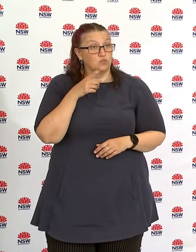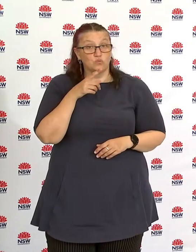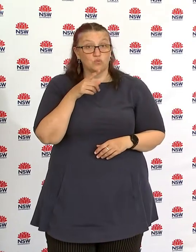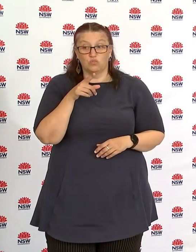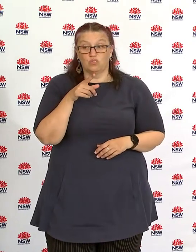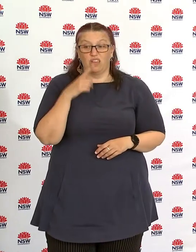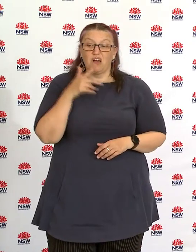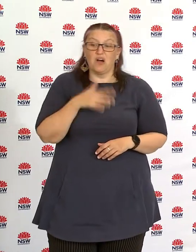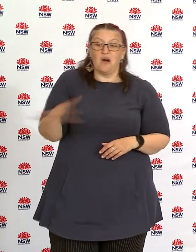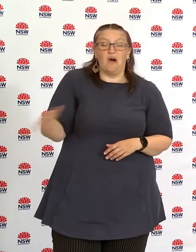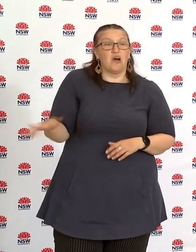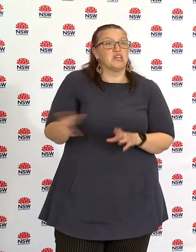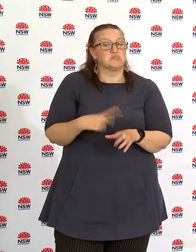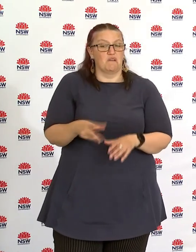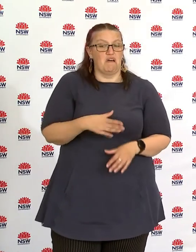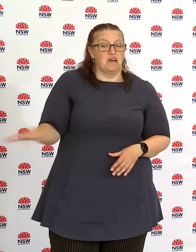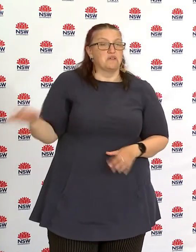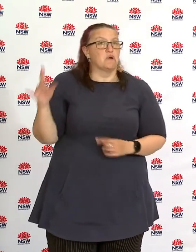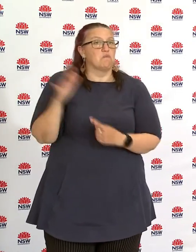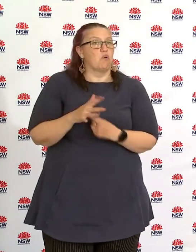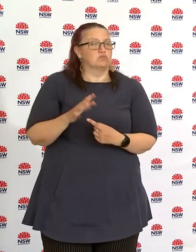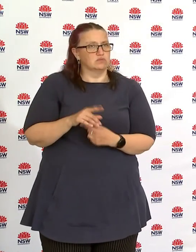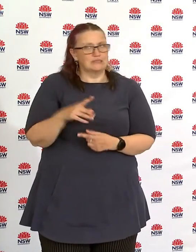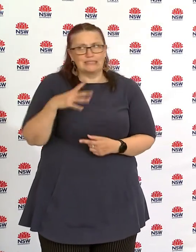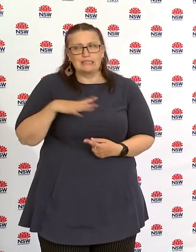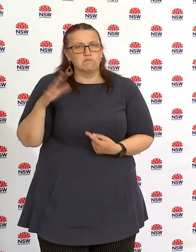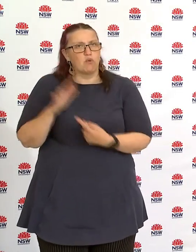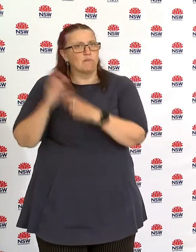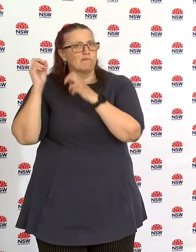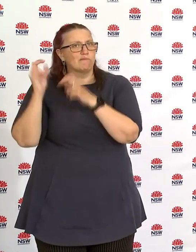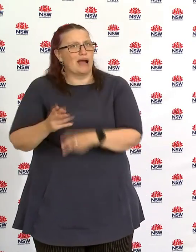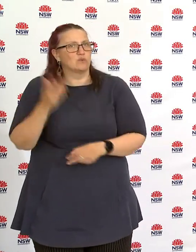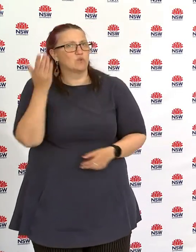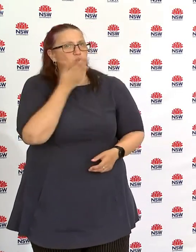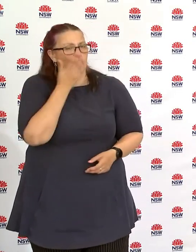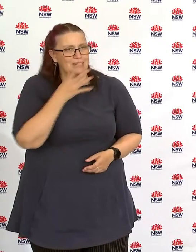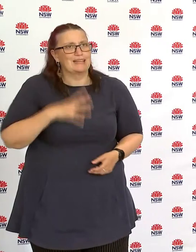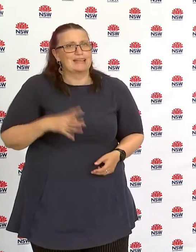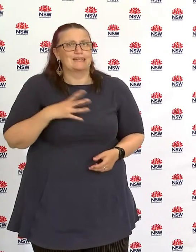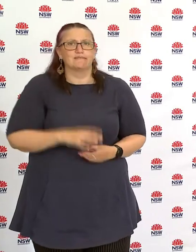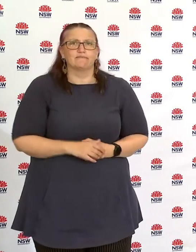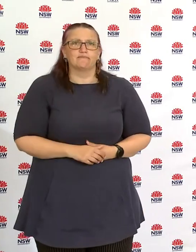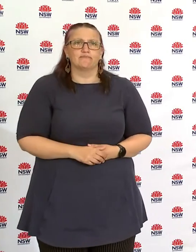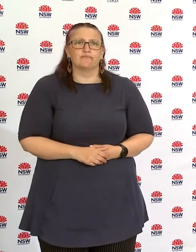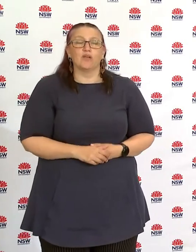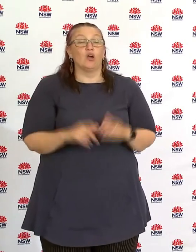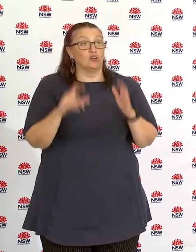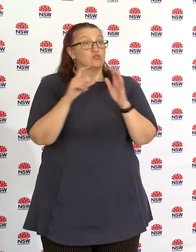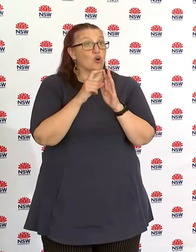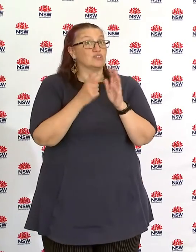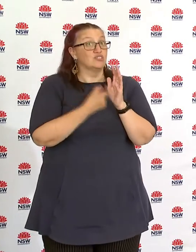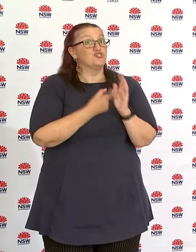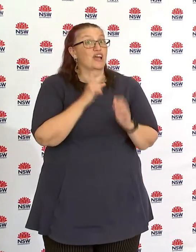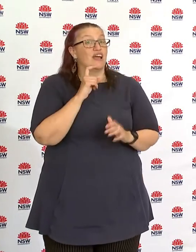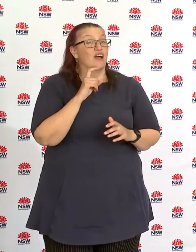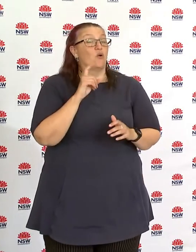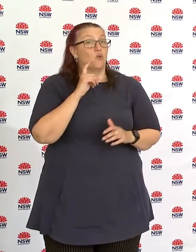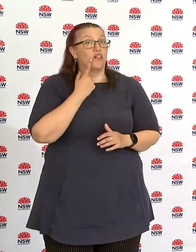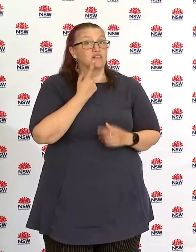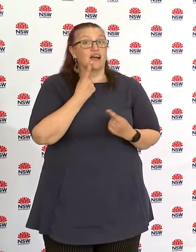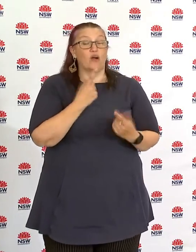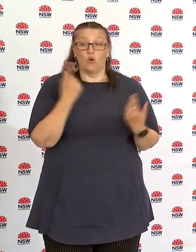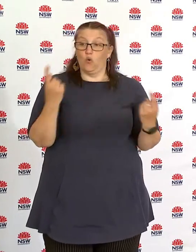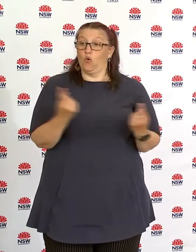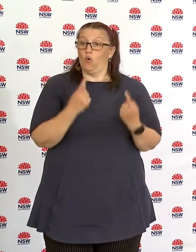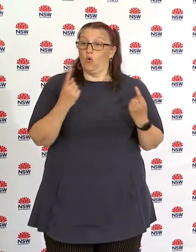everything we can to get year 12 students safely back to schools and dr chant will tell us she would be concerned about having anyone